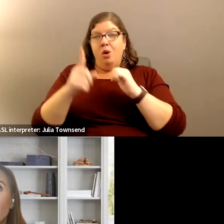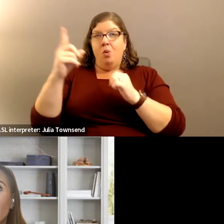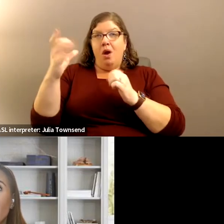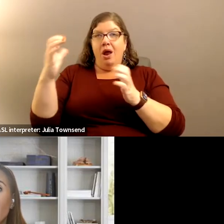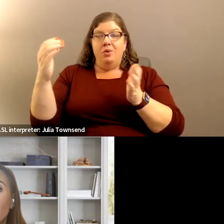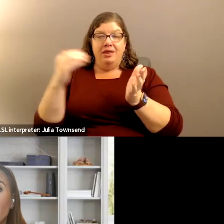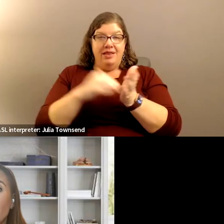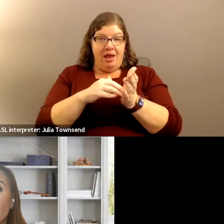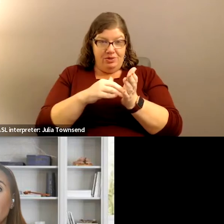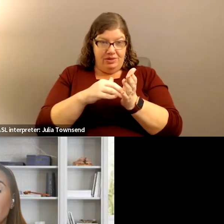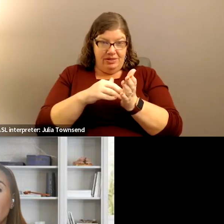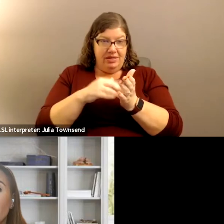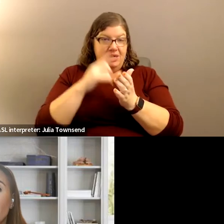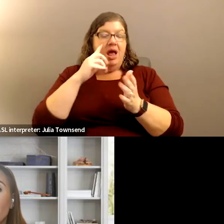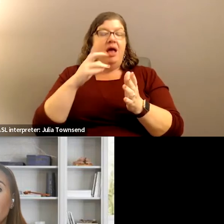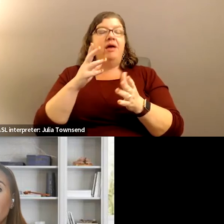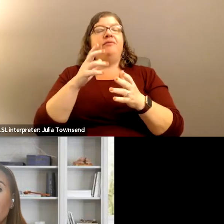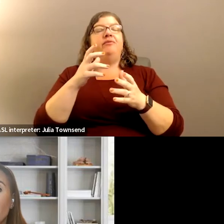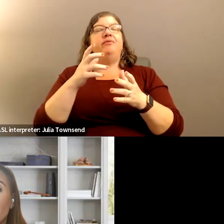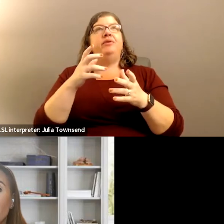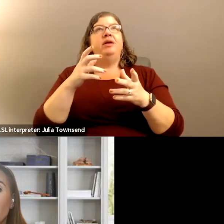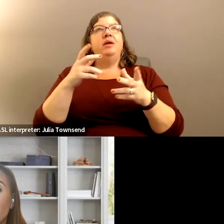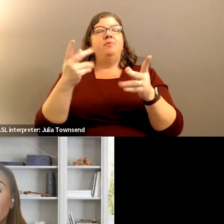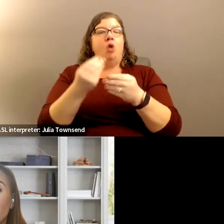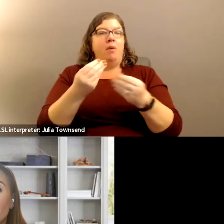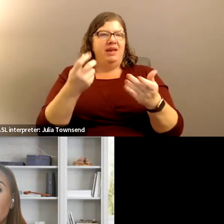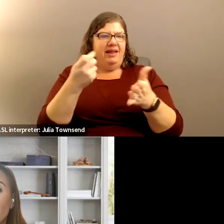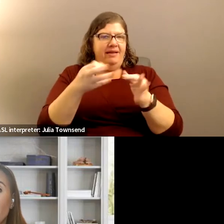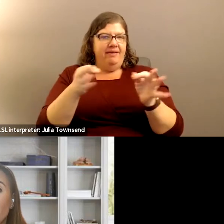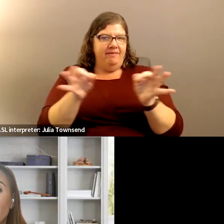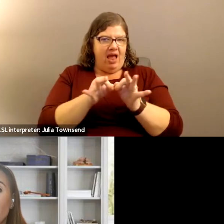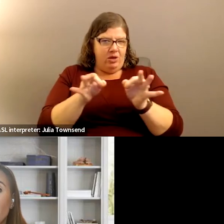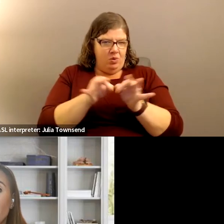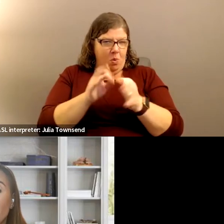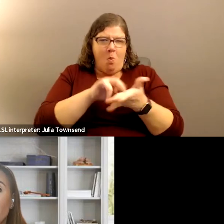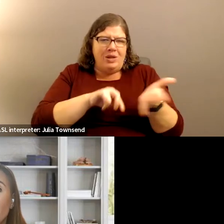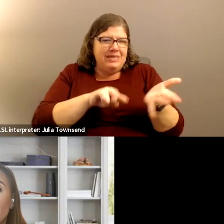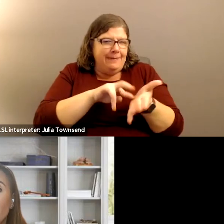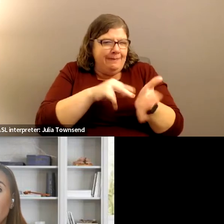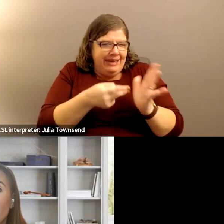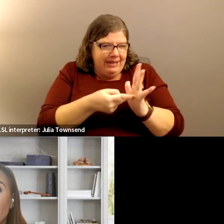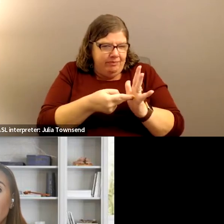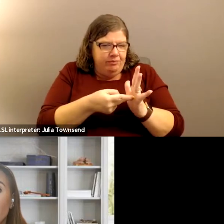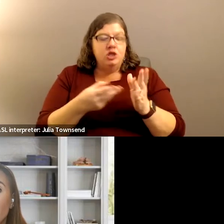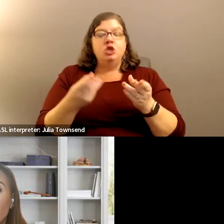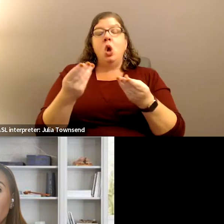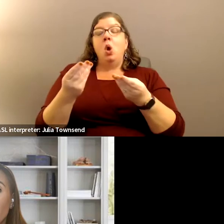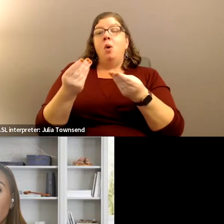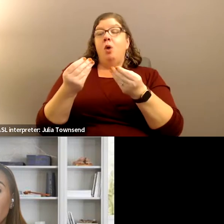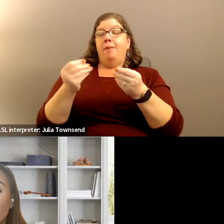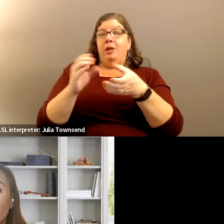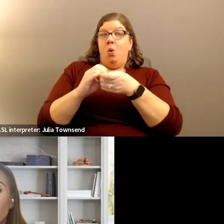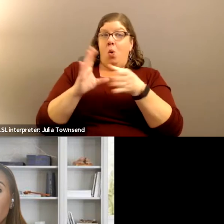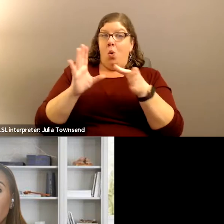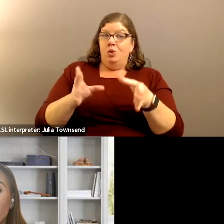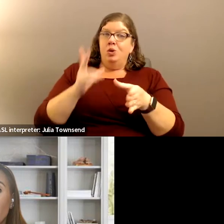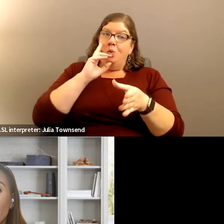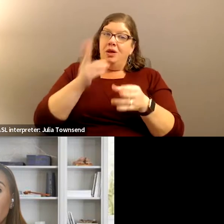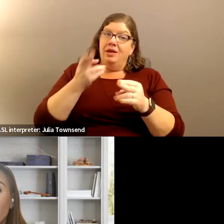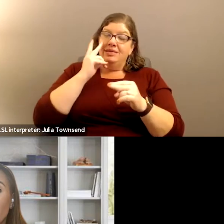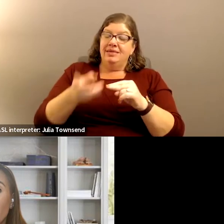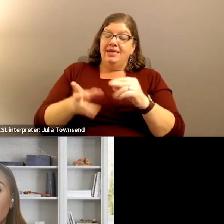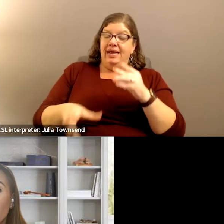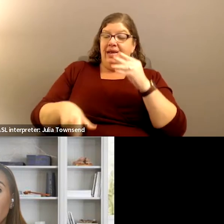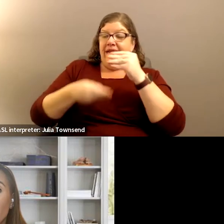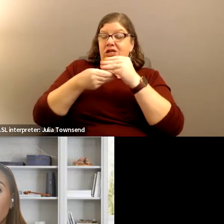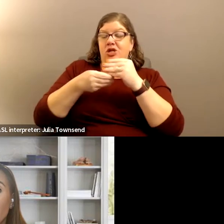,000 of assessed property value. What does all that mean? It means that property owners will see an addition